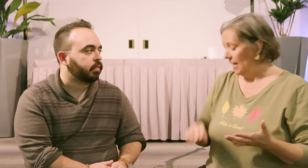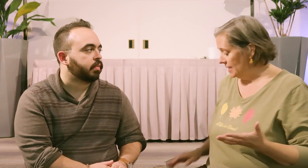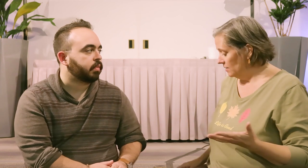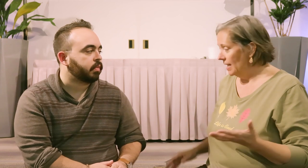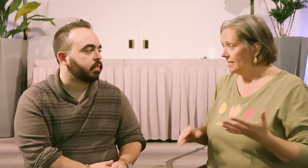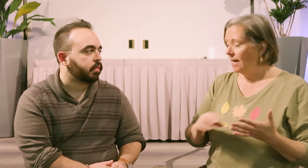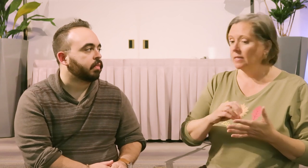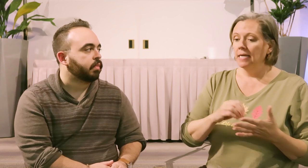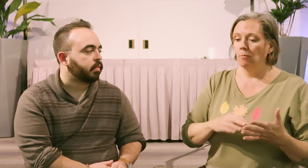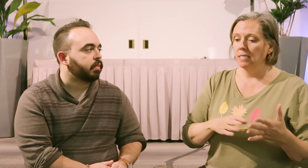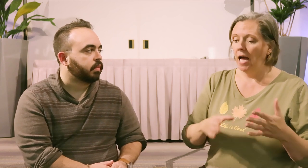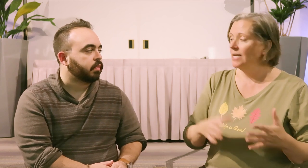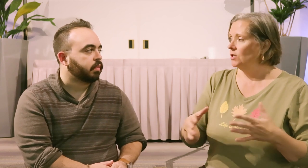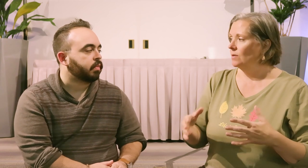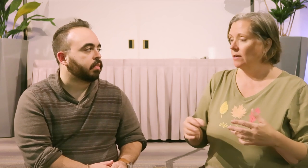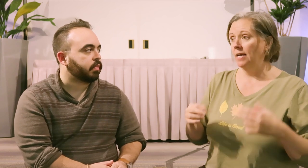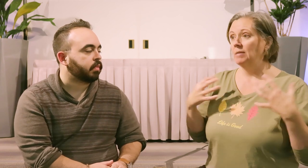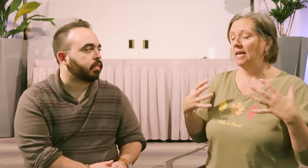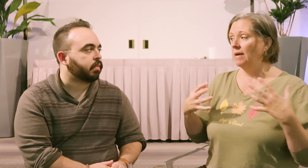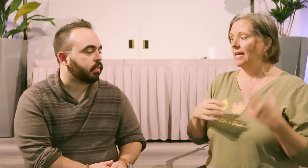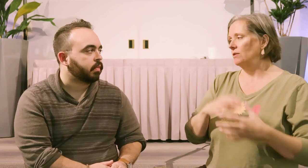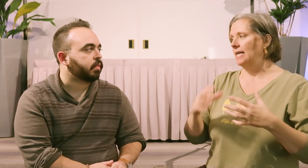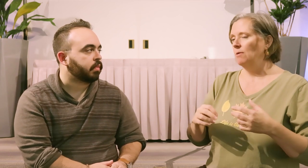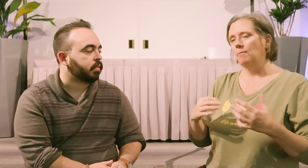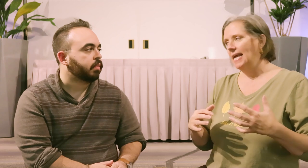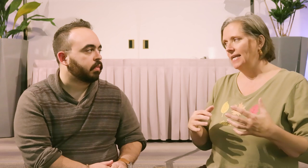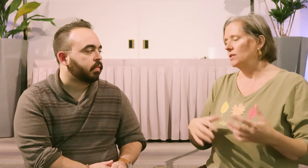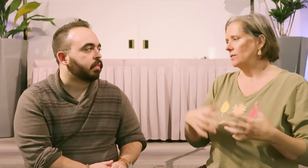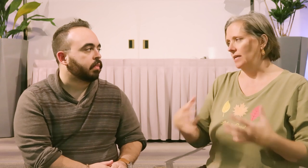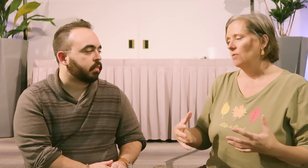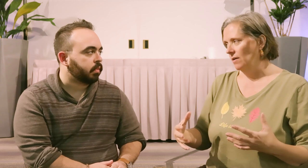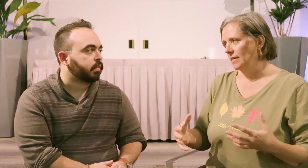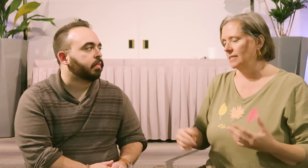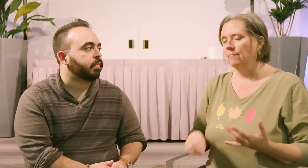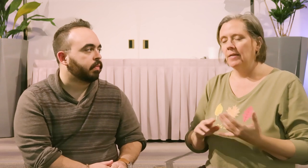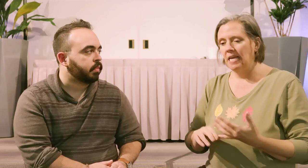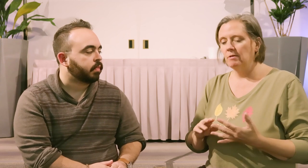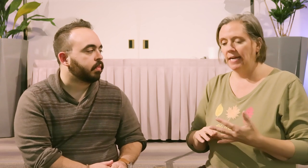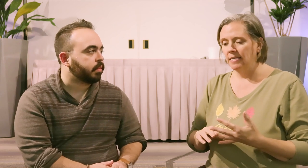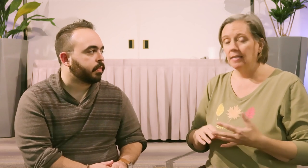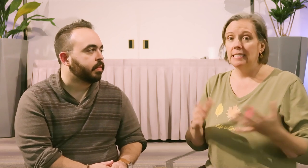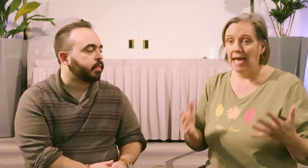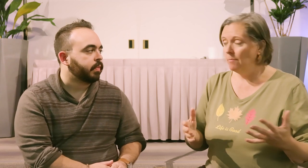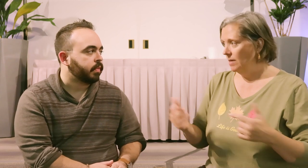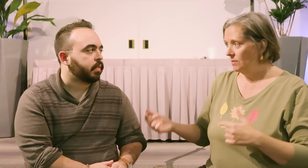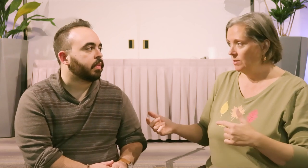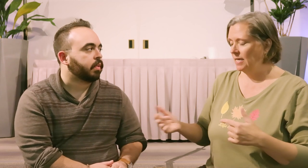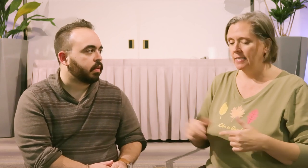I tend to write it down, helps guide you like okay I'm a ten right now and you tap oh I'm an eight so you're seeing progress. Name it, rate it, tap and I'll do that in a